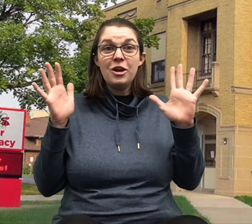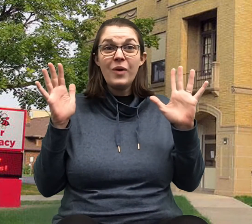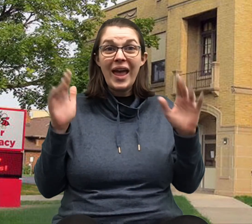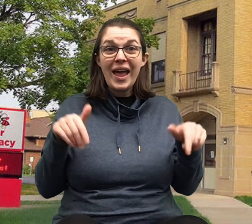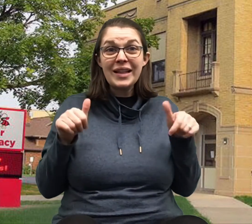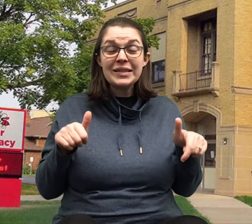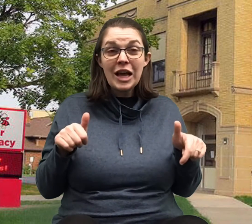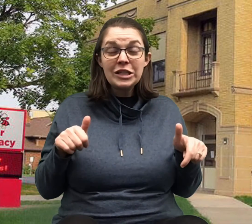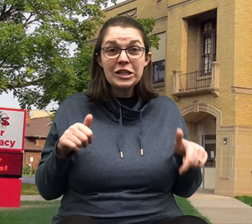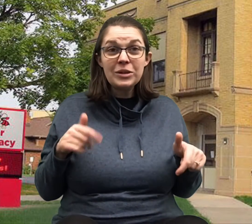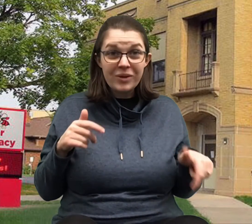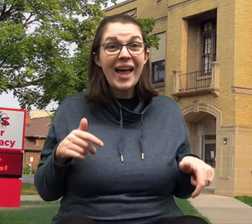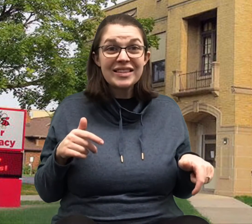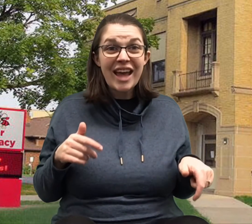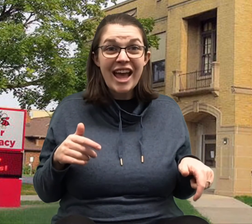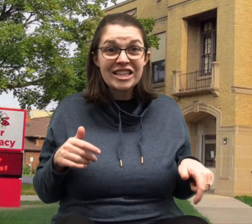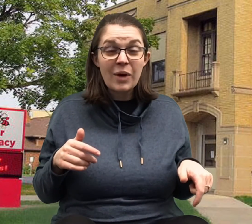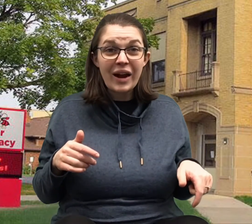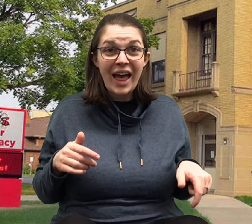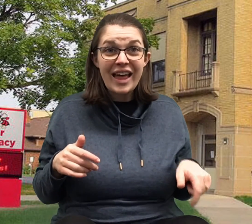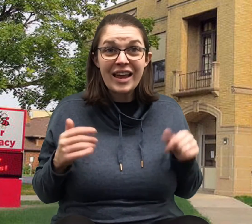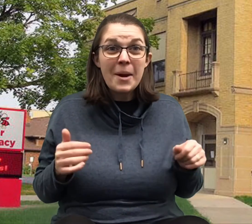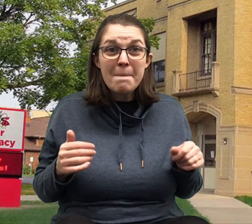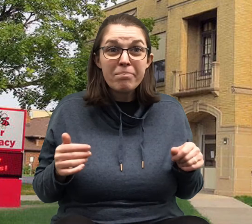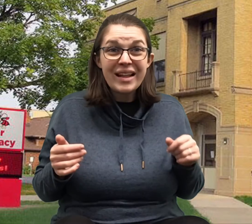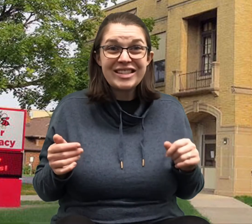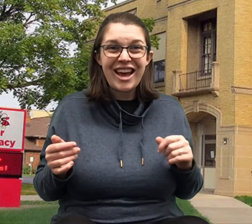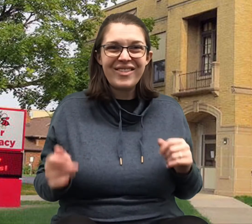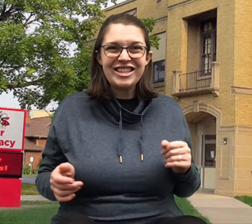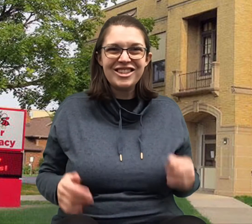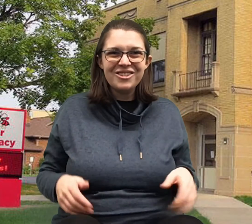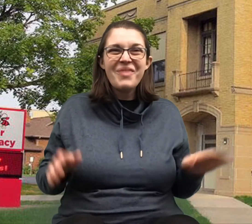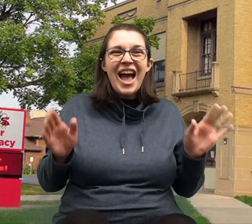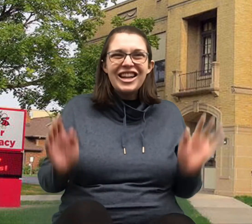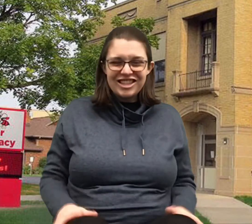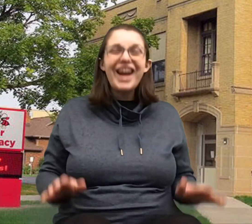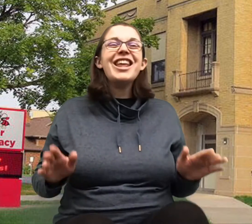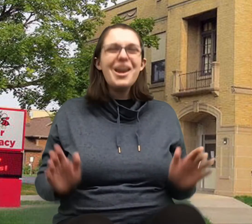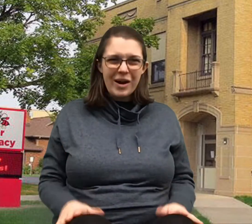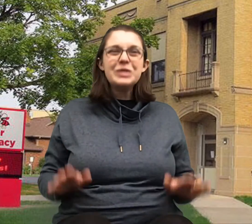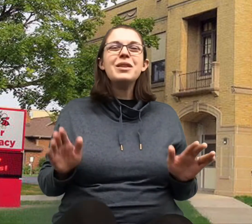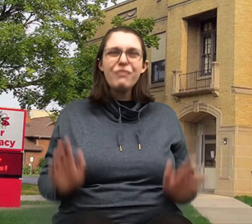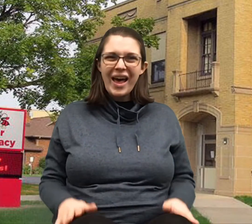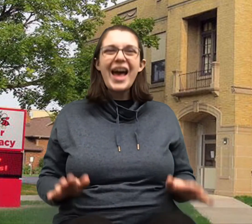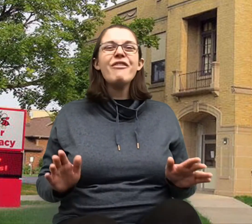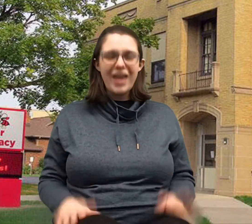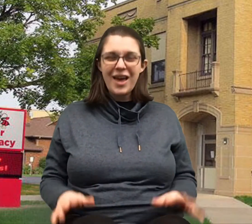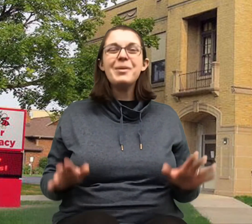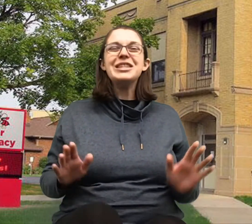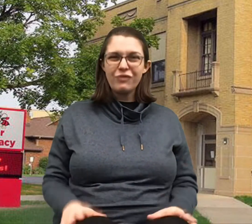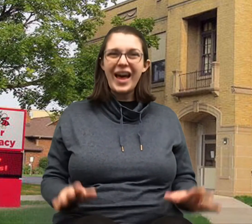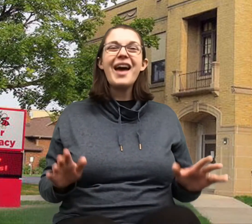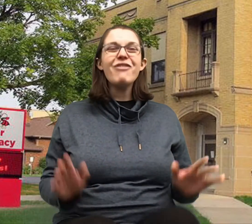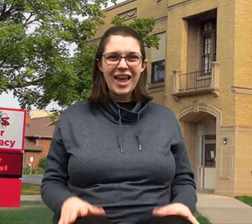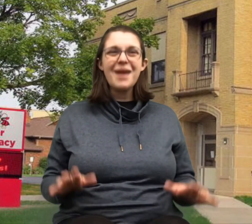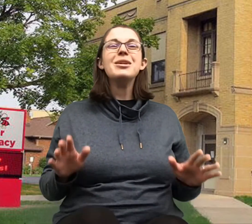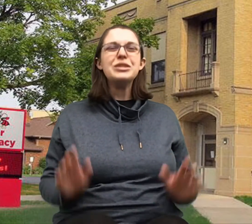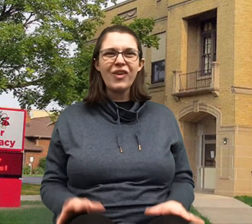hands, two legs and our head. Let's see how we do. Johnny works with five hammers, five hammers, five